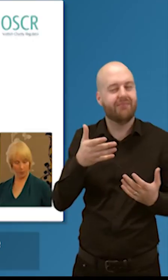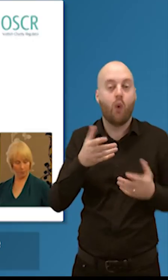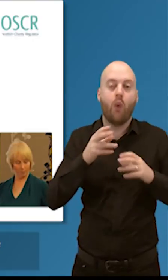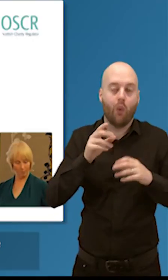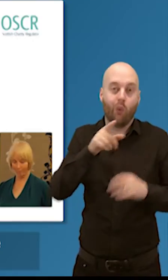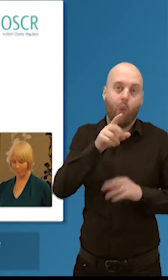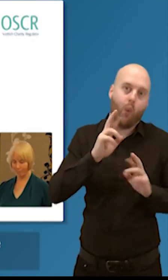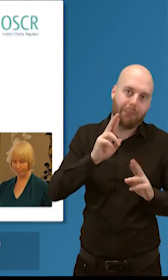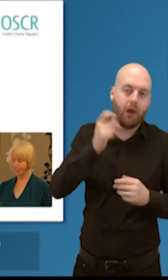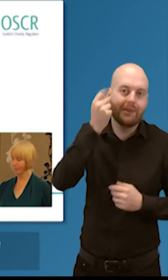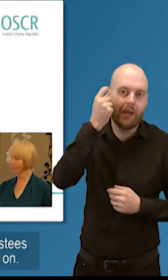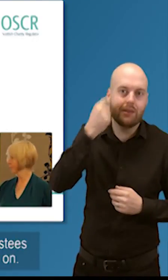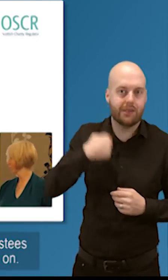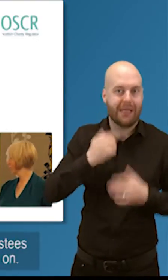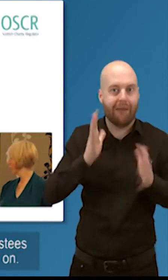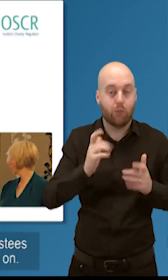prioritize